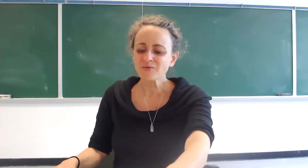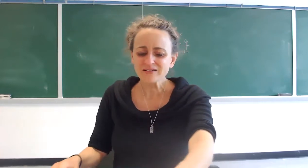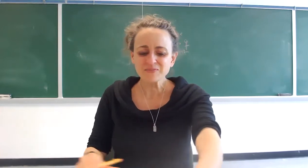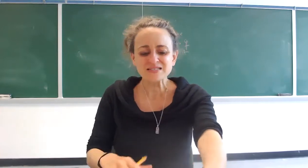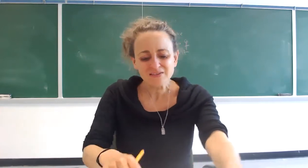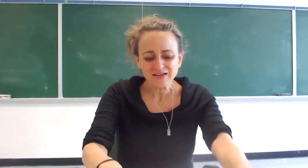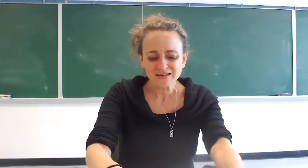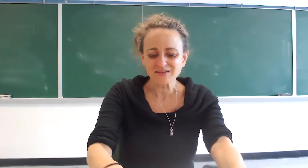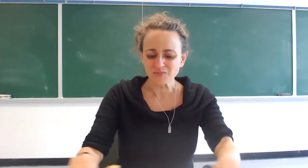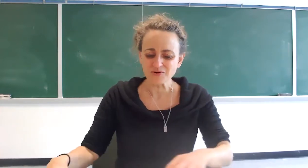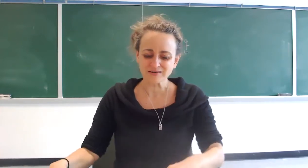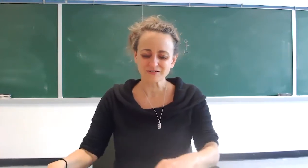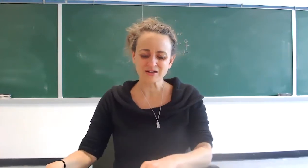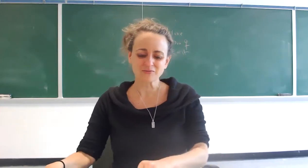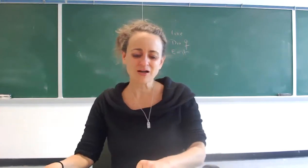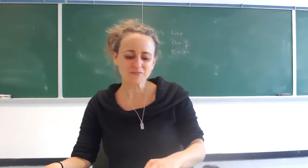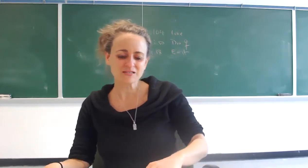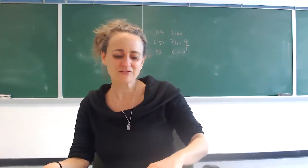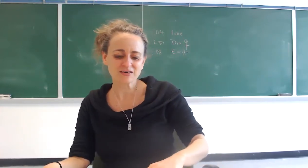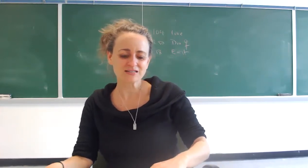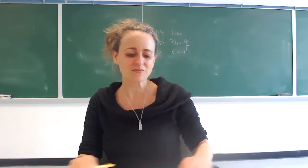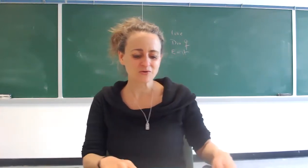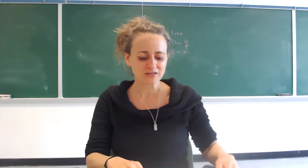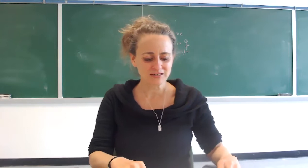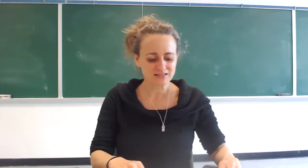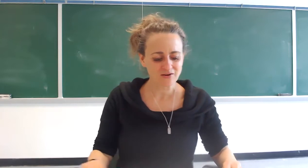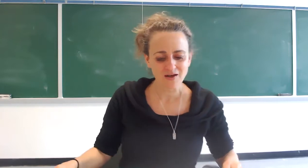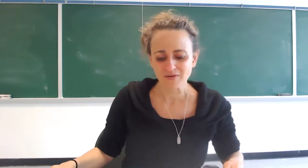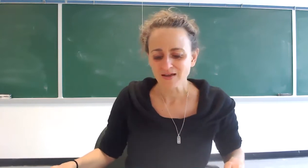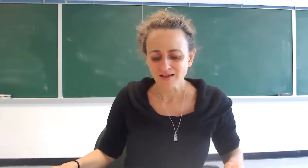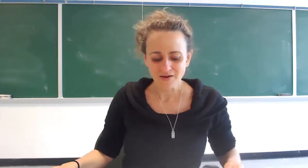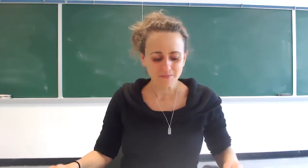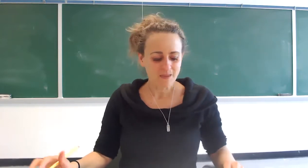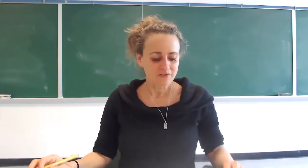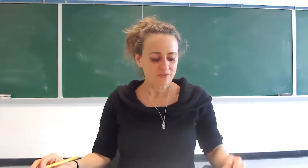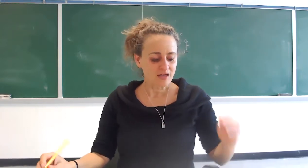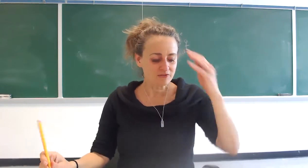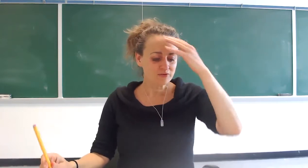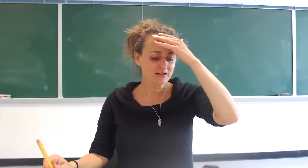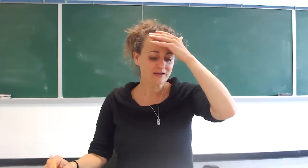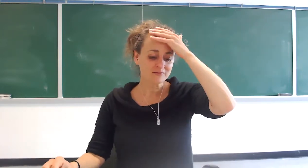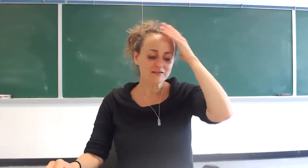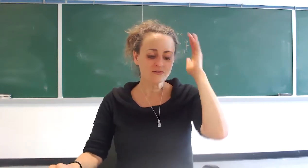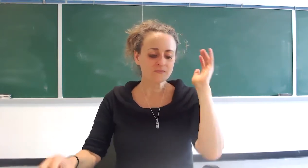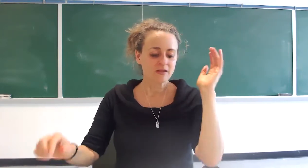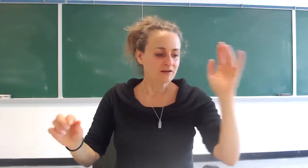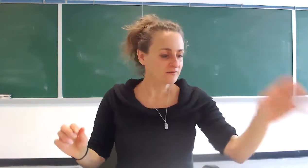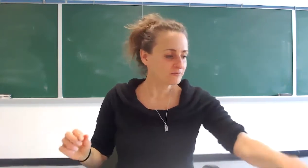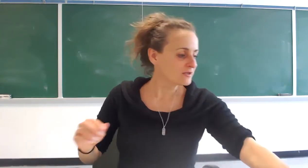why specifically be oppressed right why specifically someone who needs our help um so we have to look at that right so let's perhaps